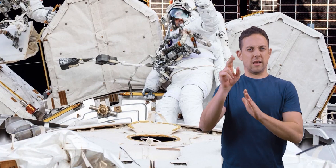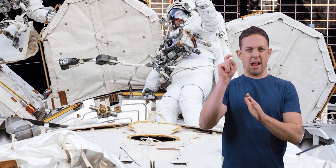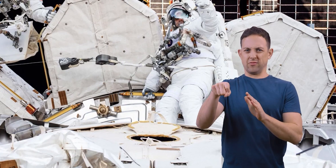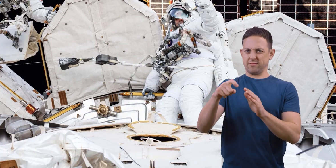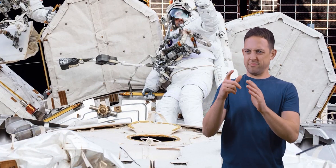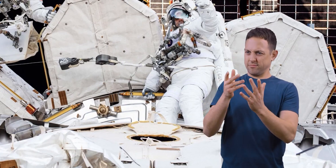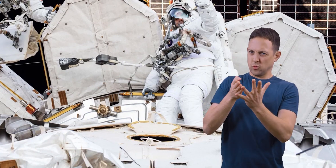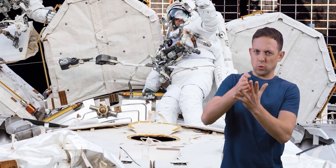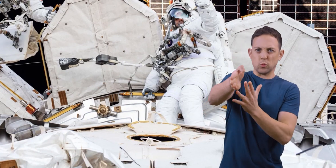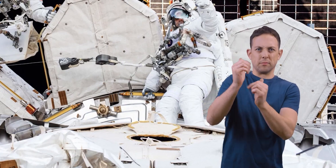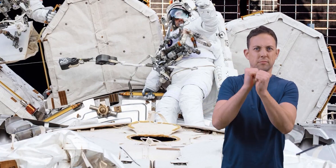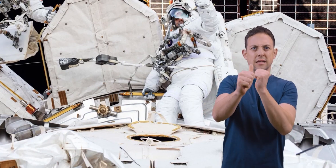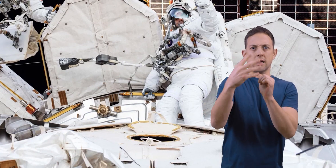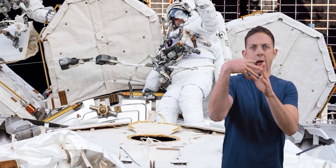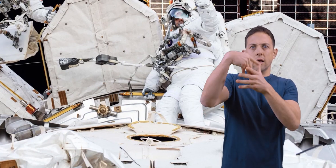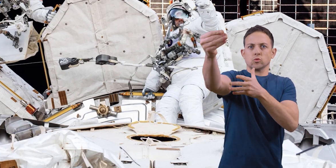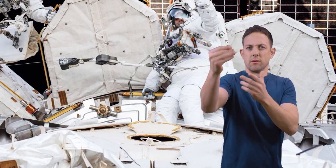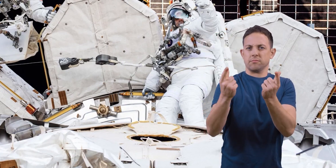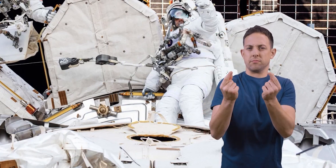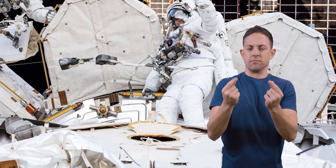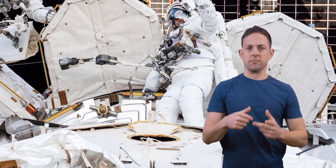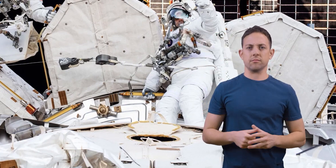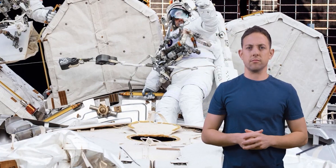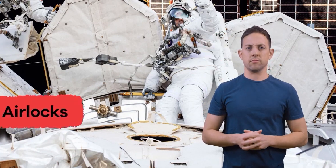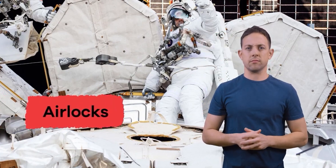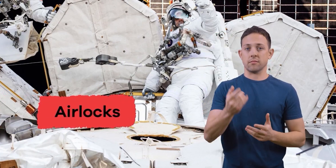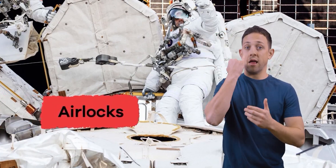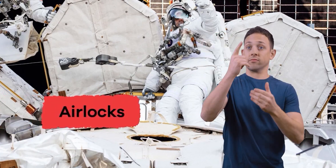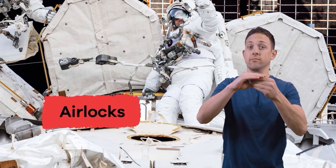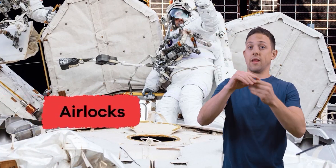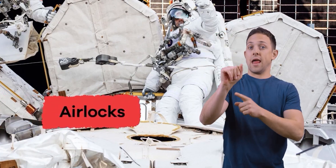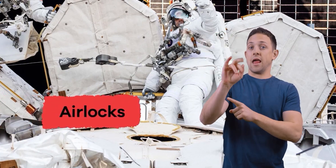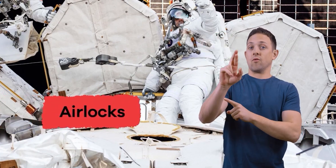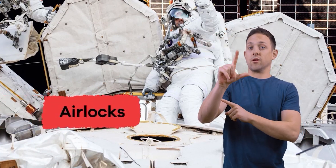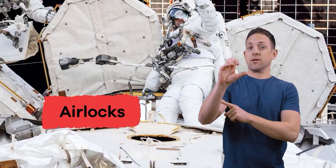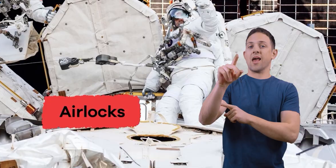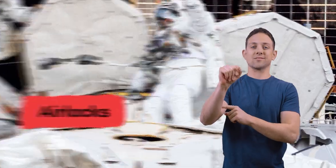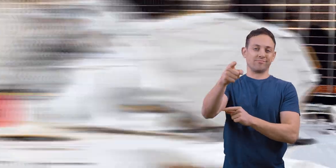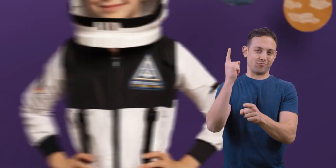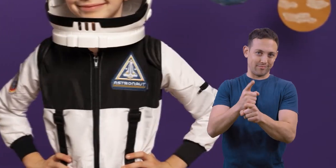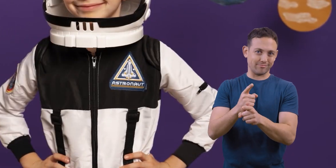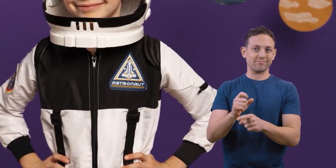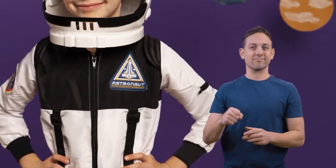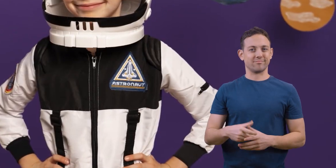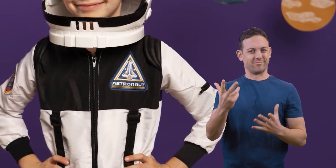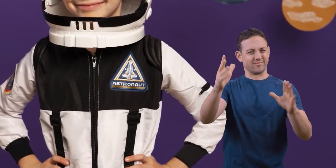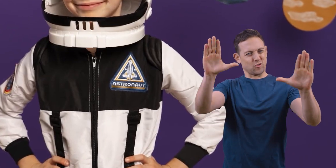pass through to go outside for spacewalks? If you said airlocks, you're right. Stupendous work,